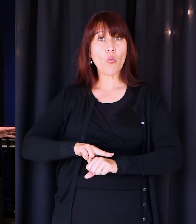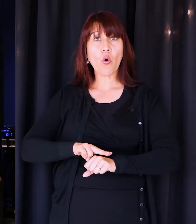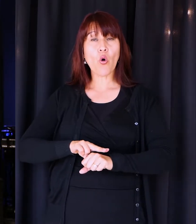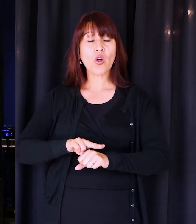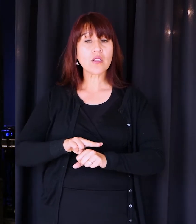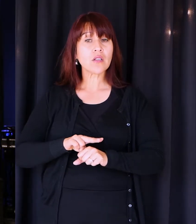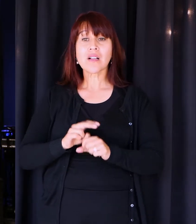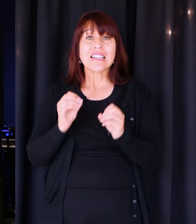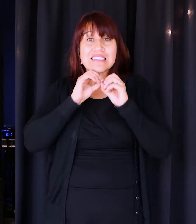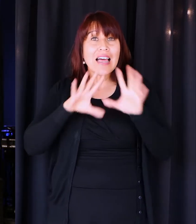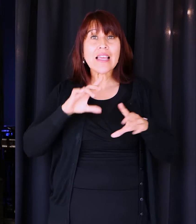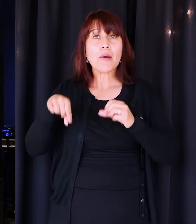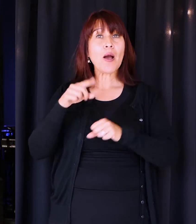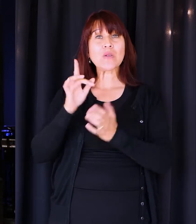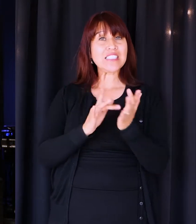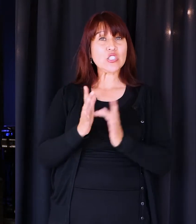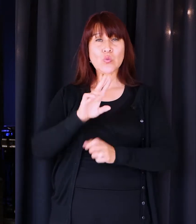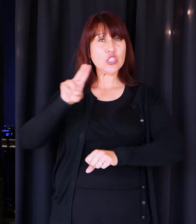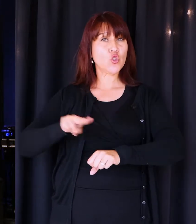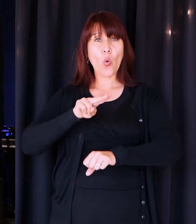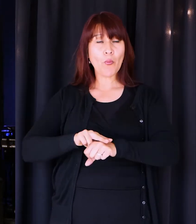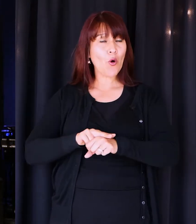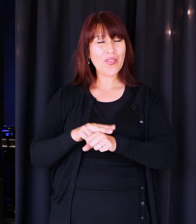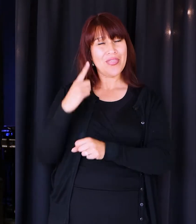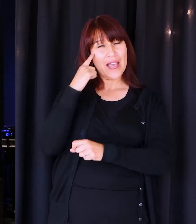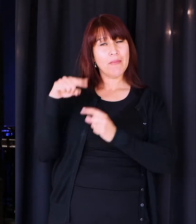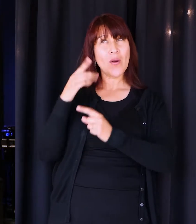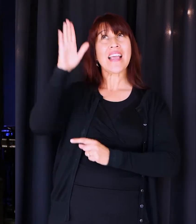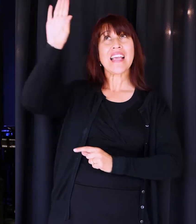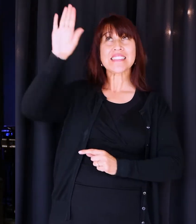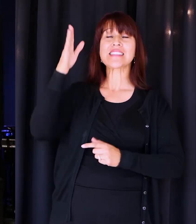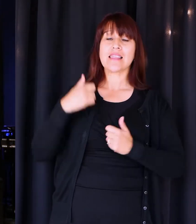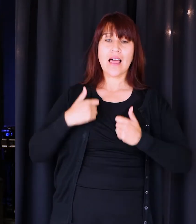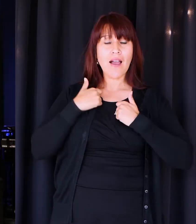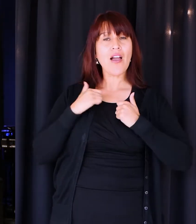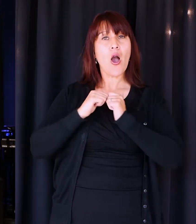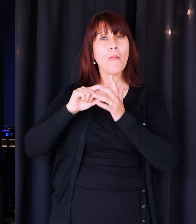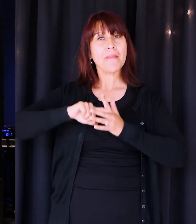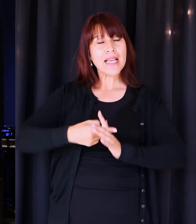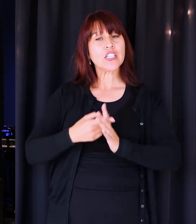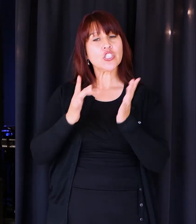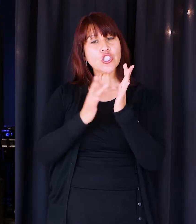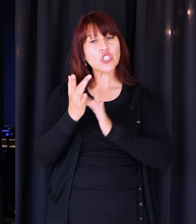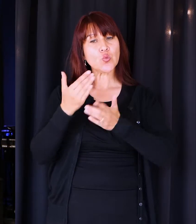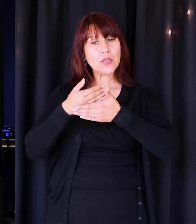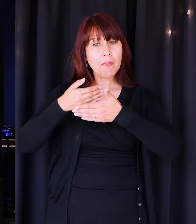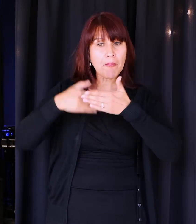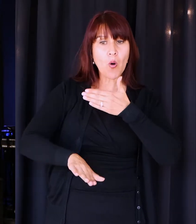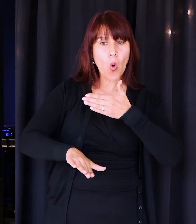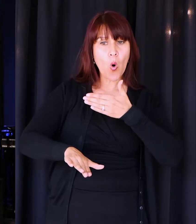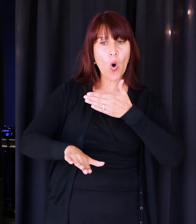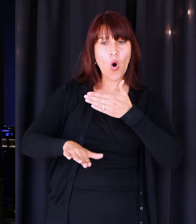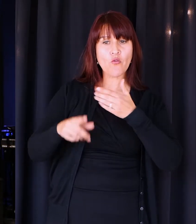nothing about Jesus was normal. Just think about his life. Think about how his life began. Jesus was born to a